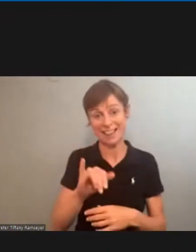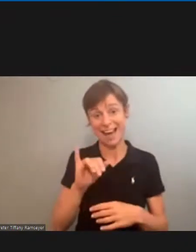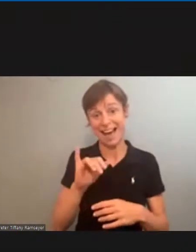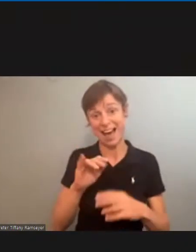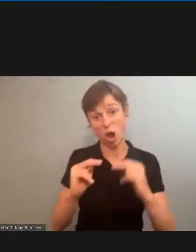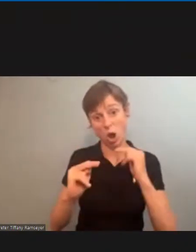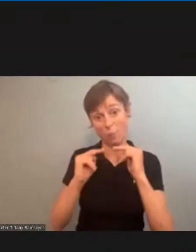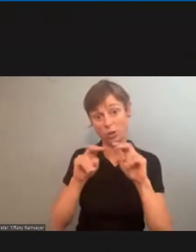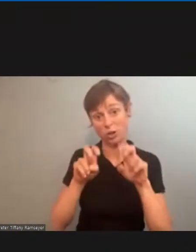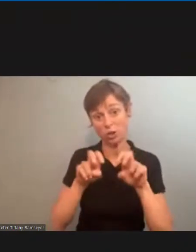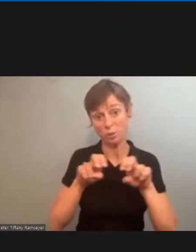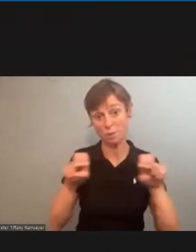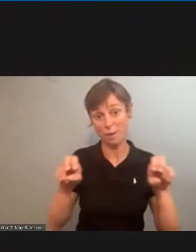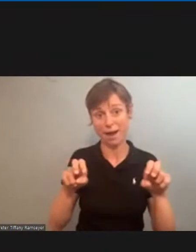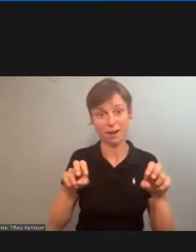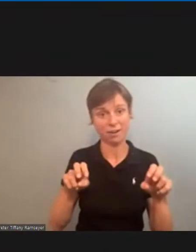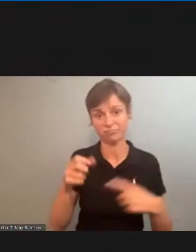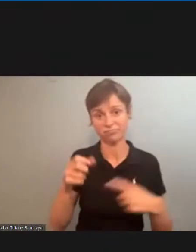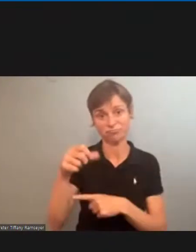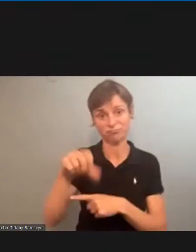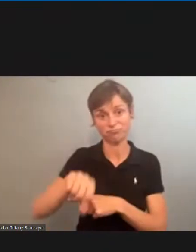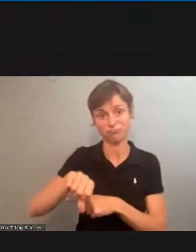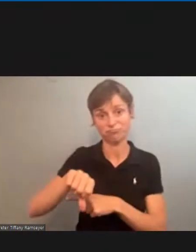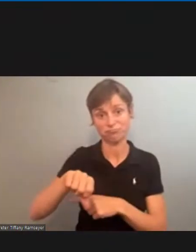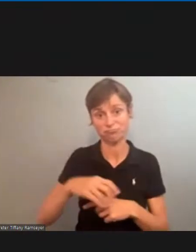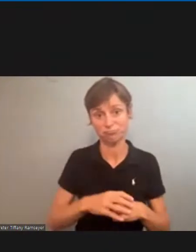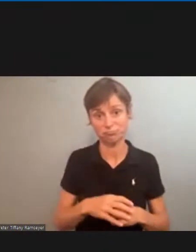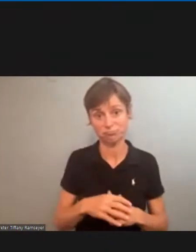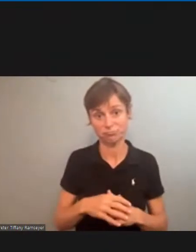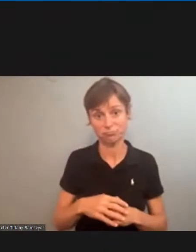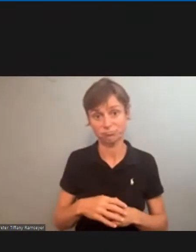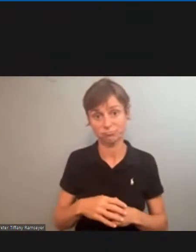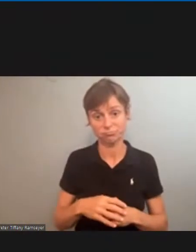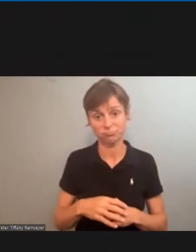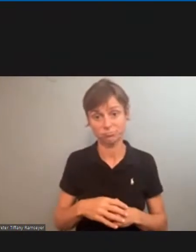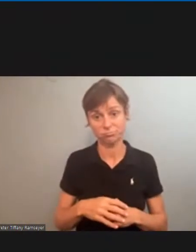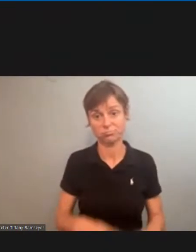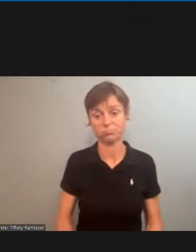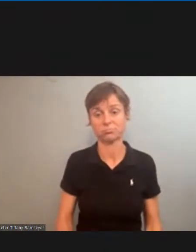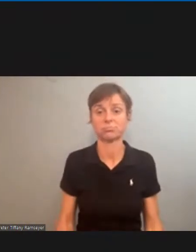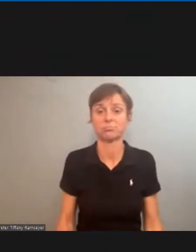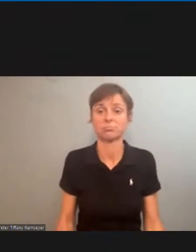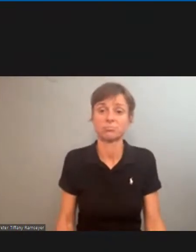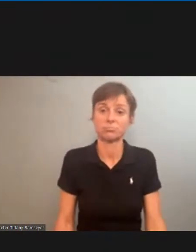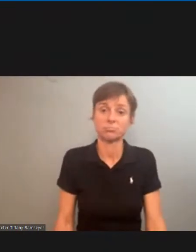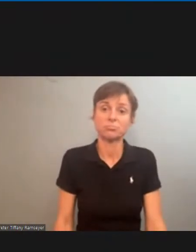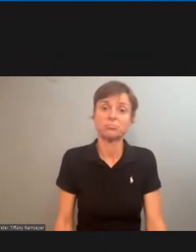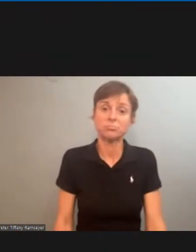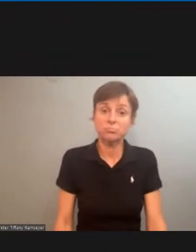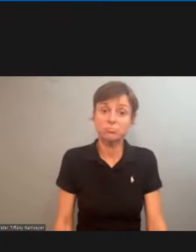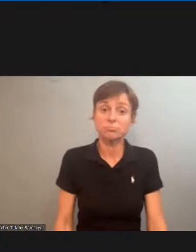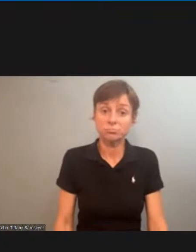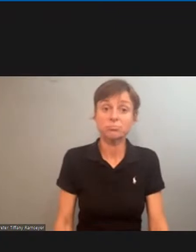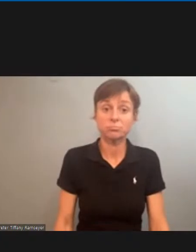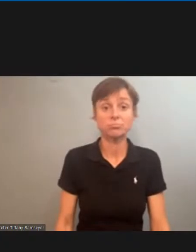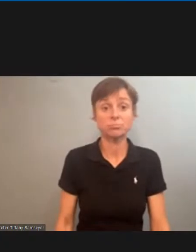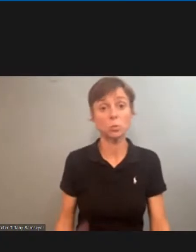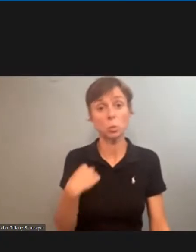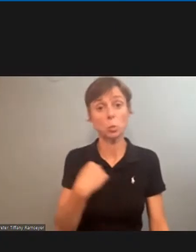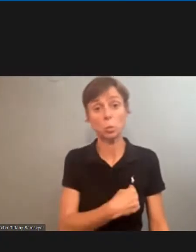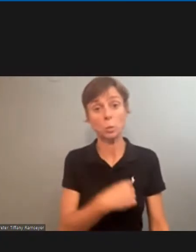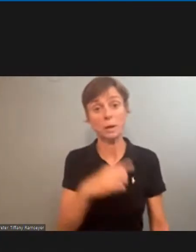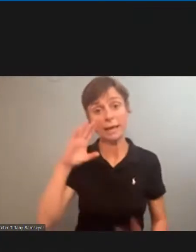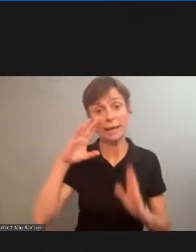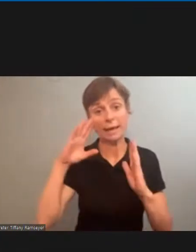soundly rejected. We're sure that they're going to blow the dust off of